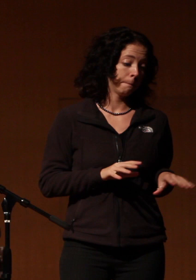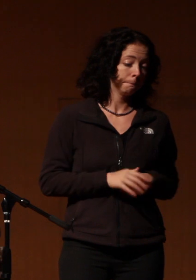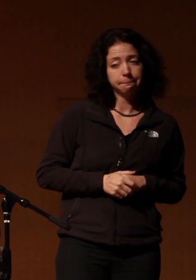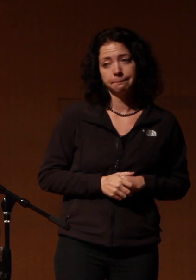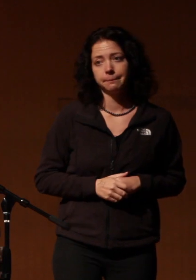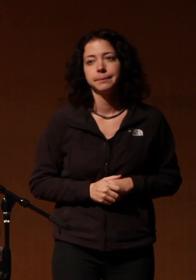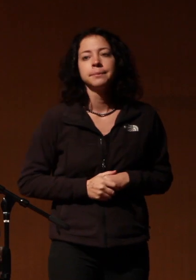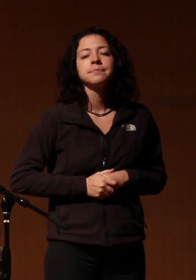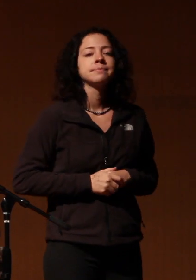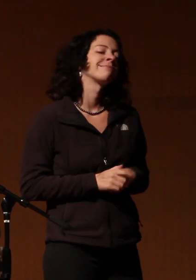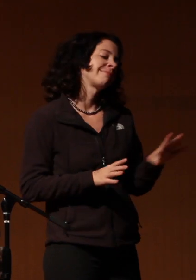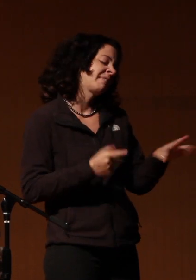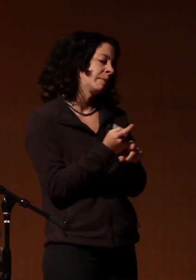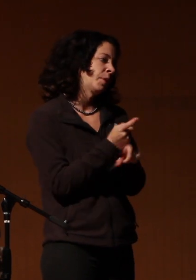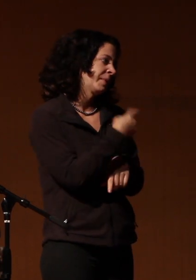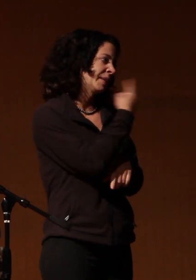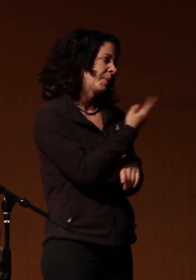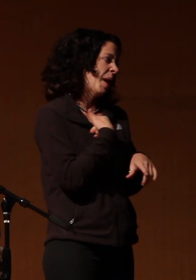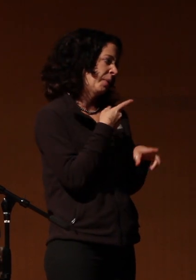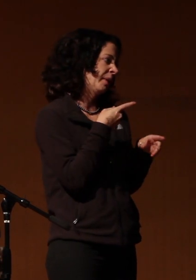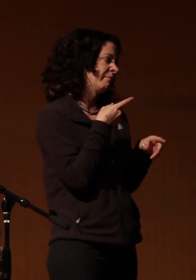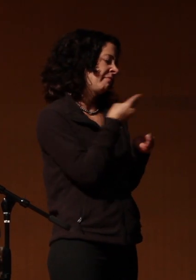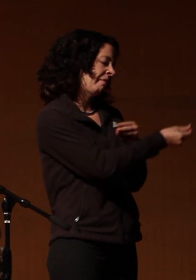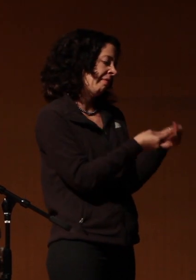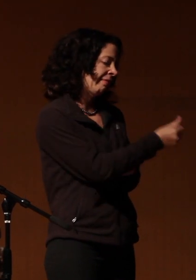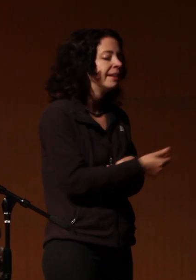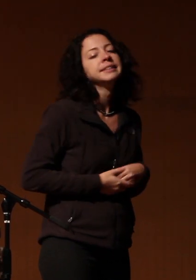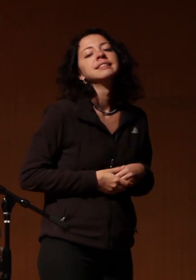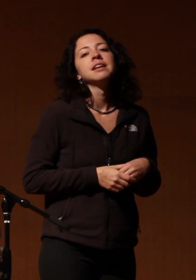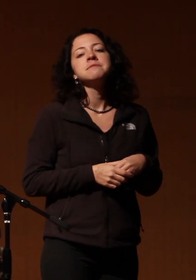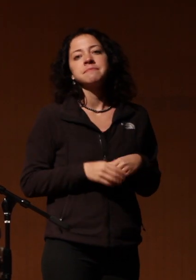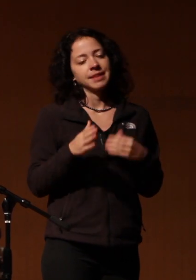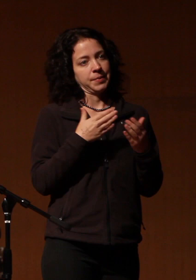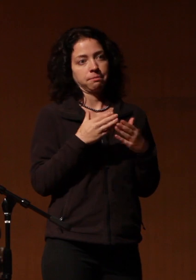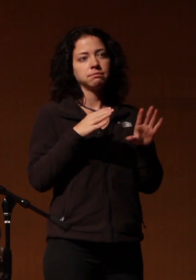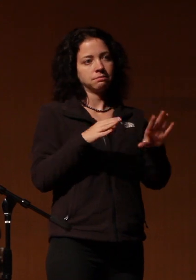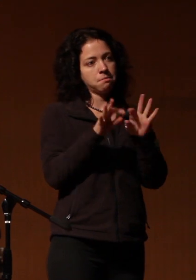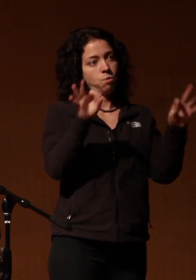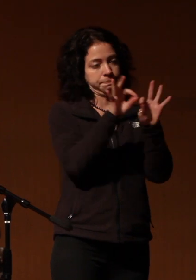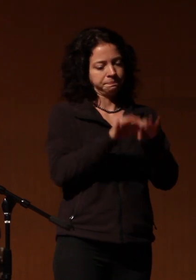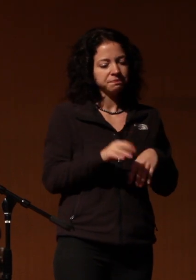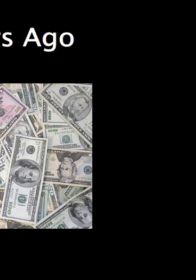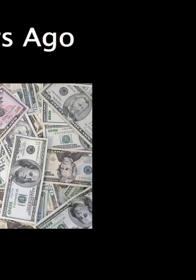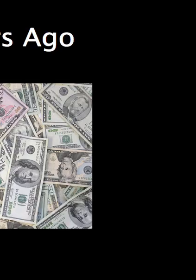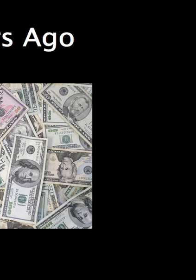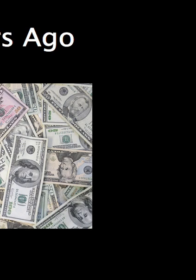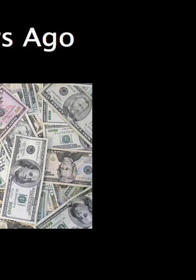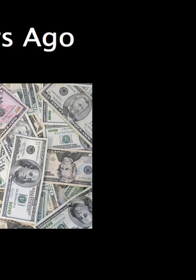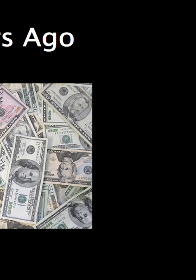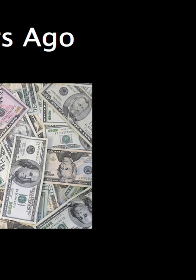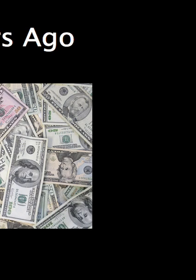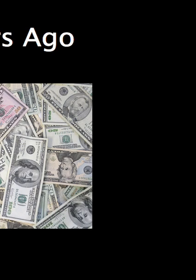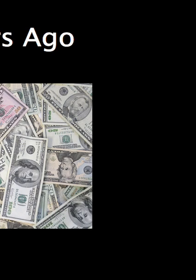all right I'm joking I told him he's gonna be a villain he's okay okay here's the biggest thing 10 years ago when I was just a young buck I'm old as